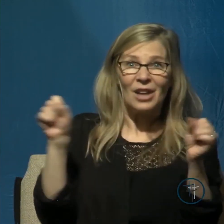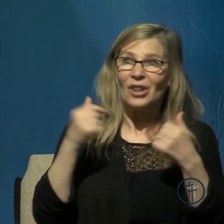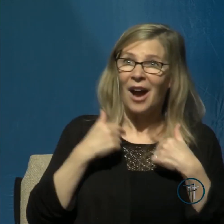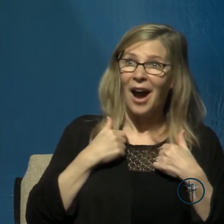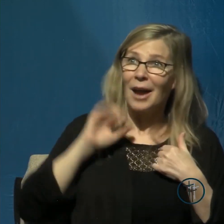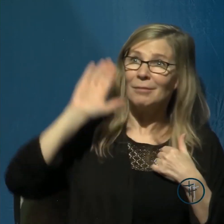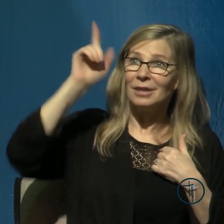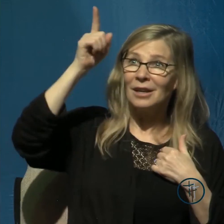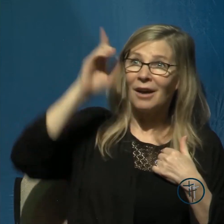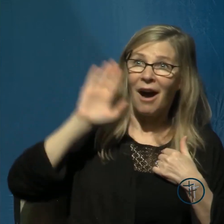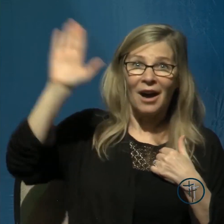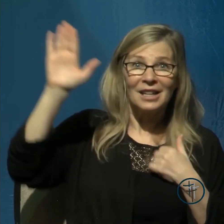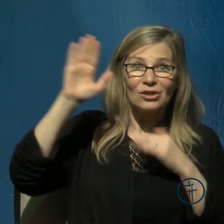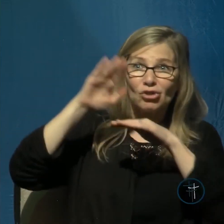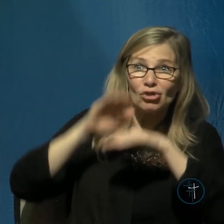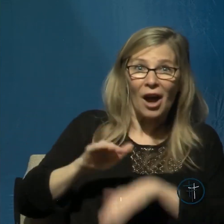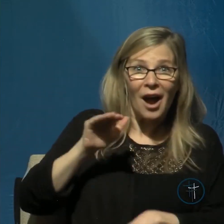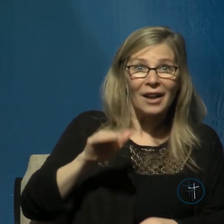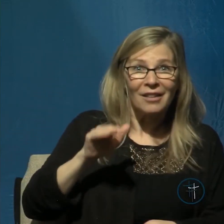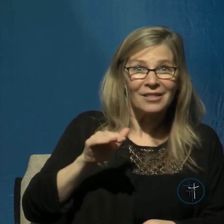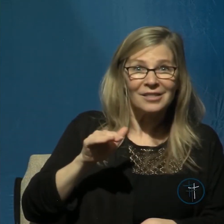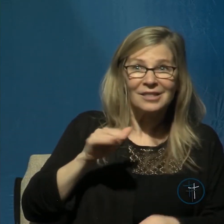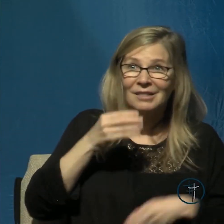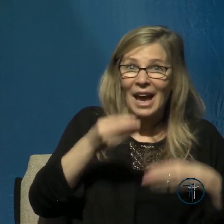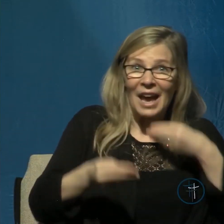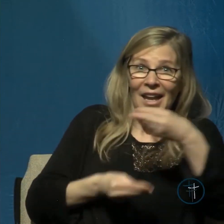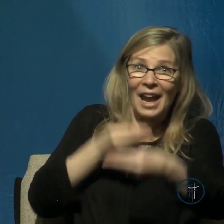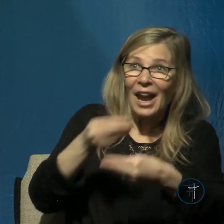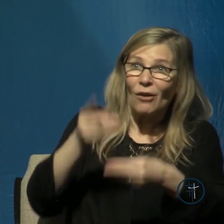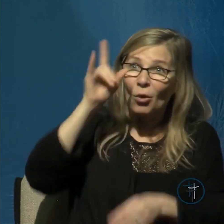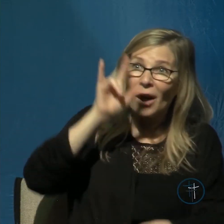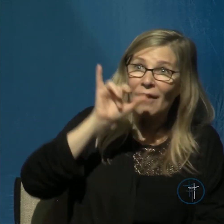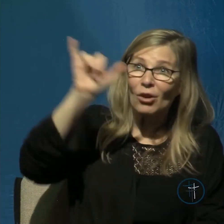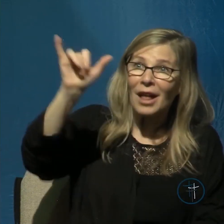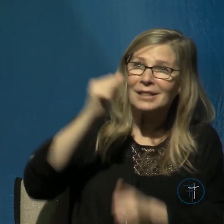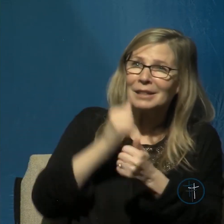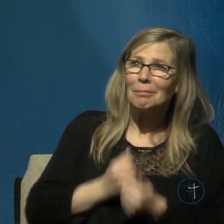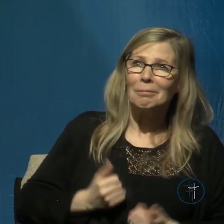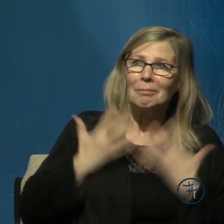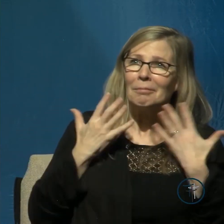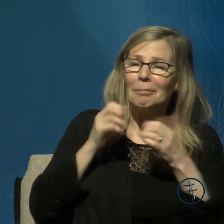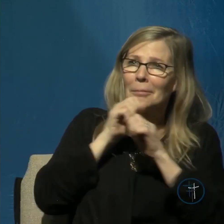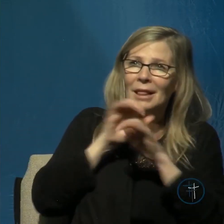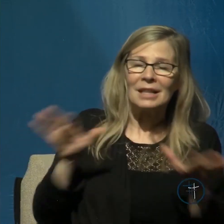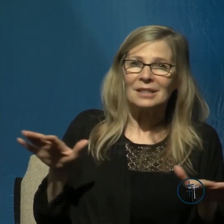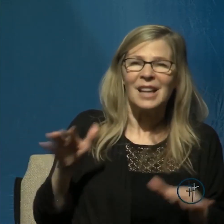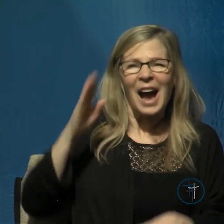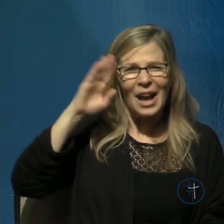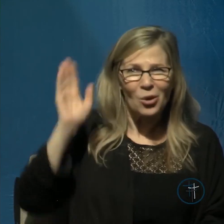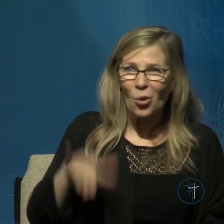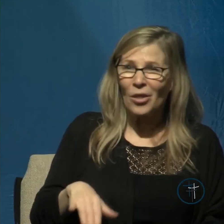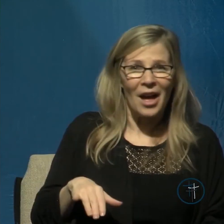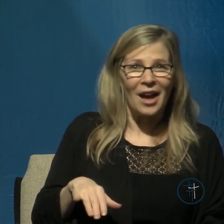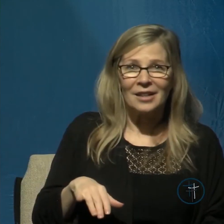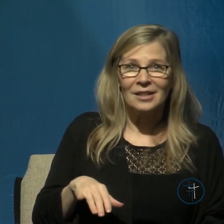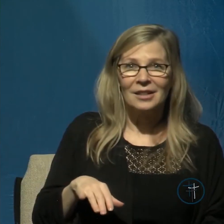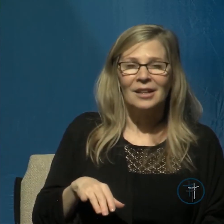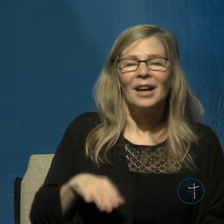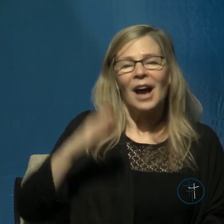God and an heir to everlasting bliss I know that very well then I know that I know this